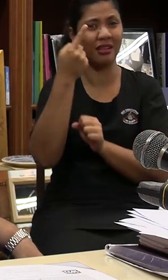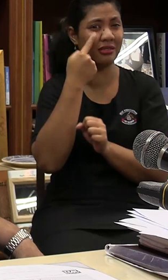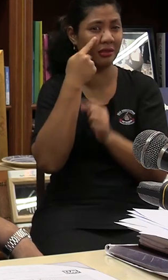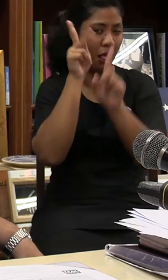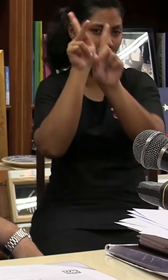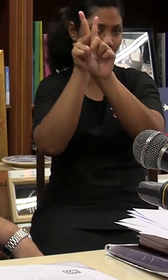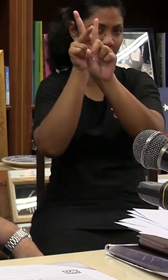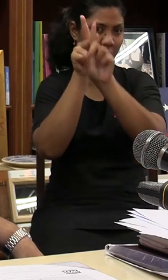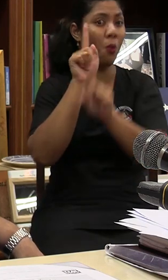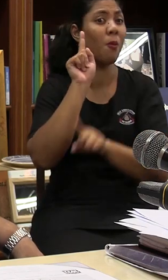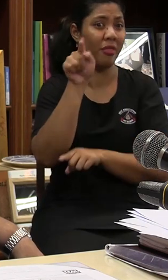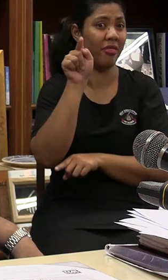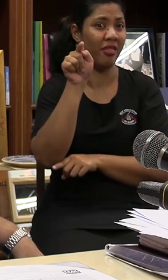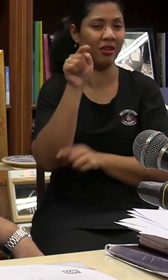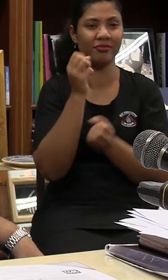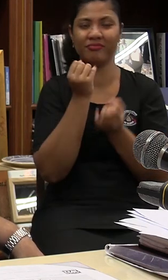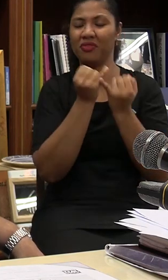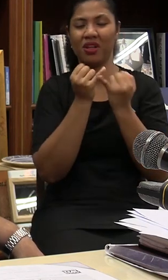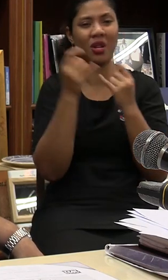I don't you haven't like, I'm